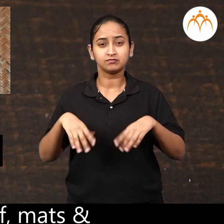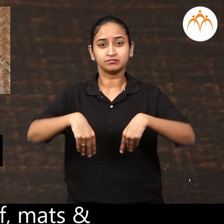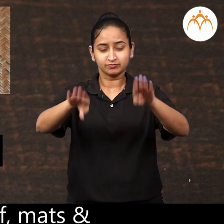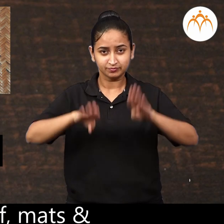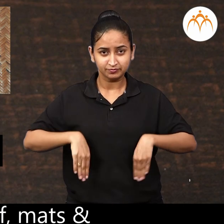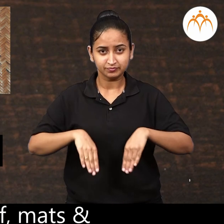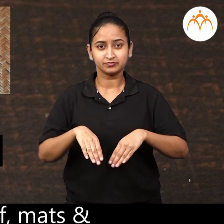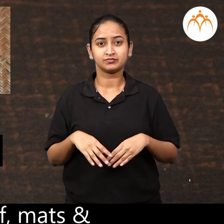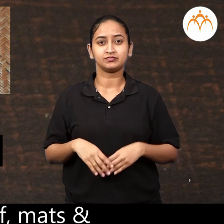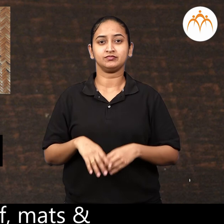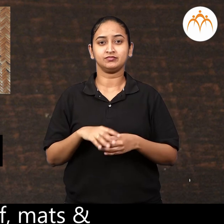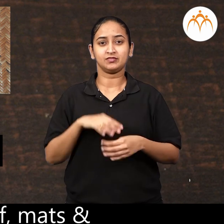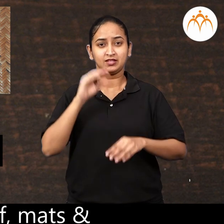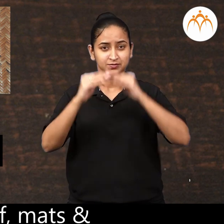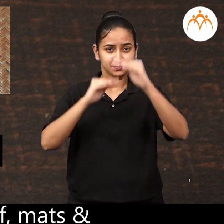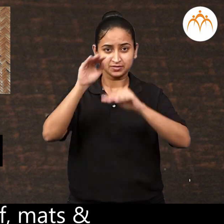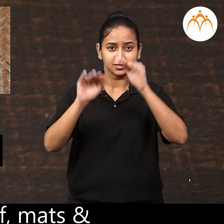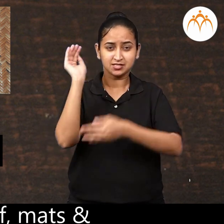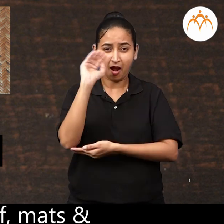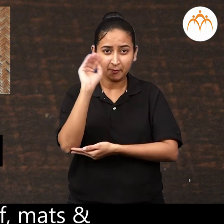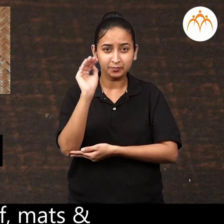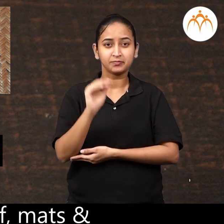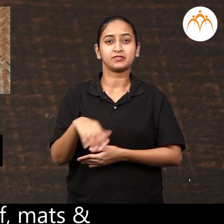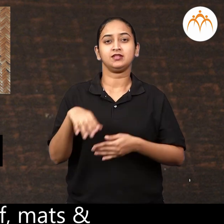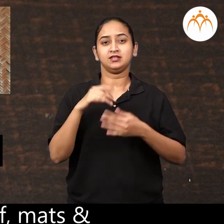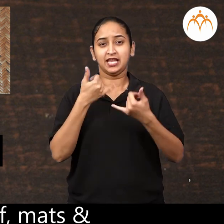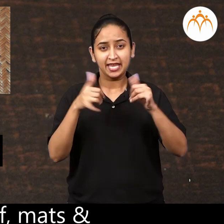mats and games like snakes and ladders are square.